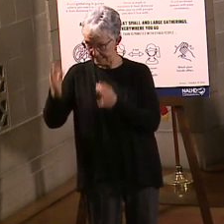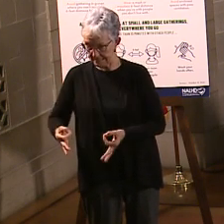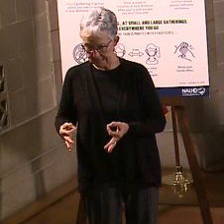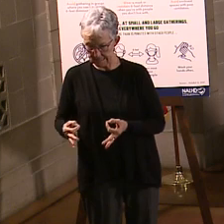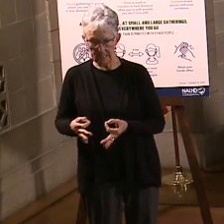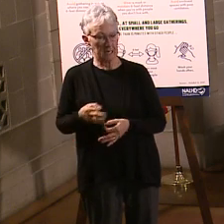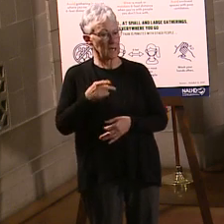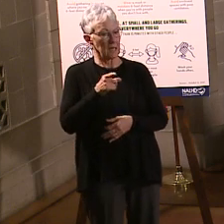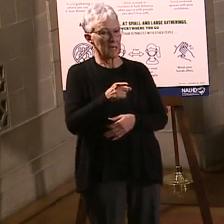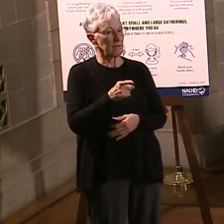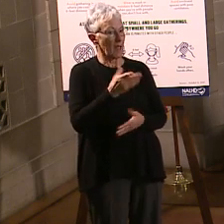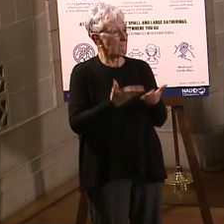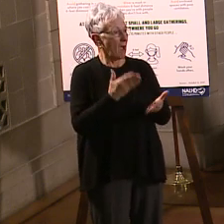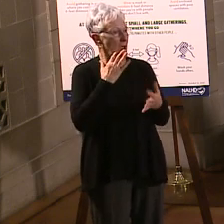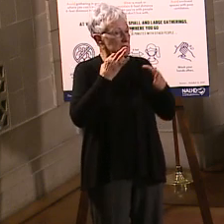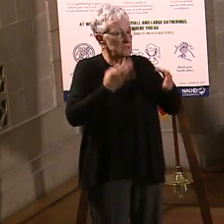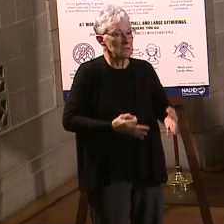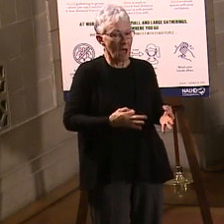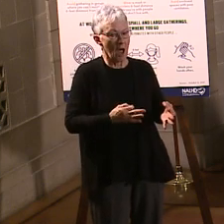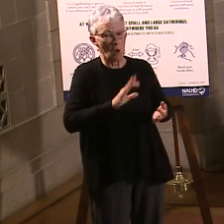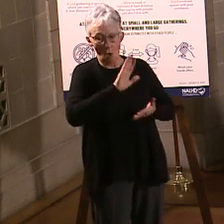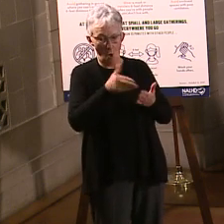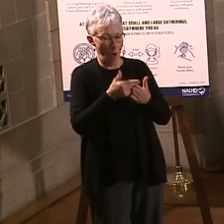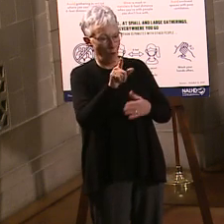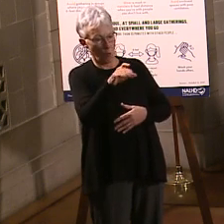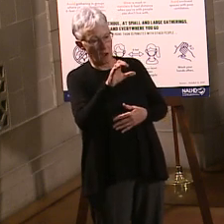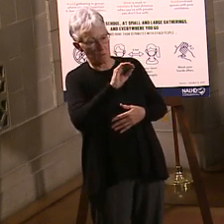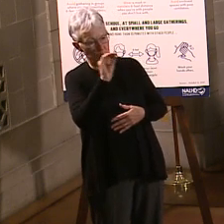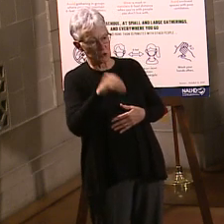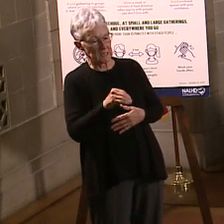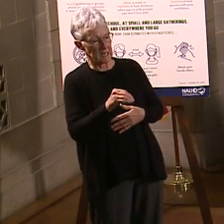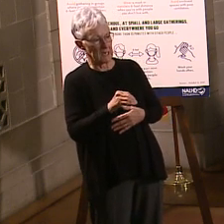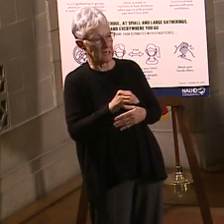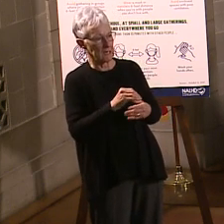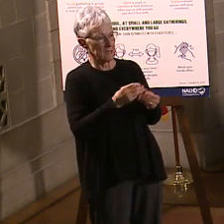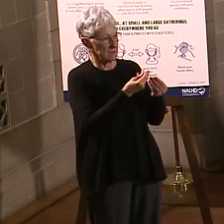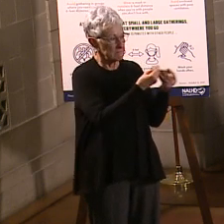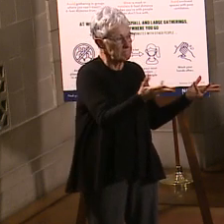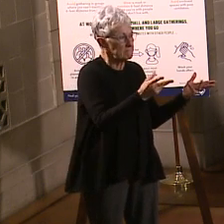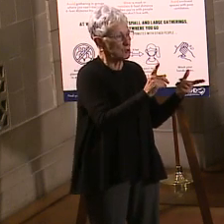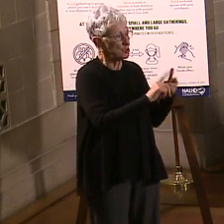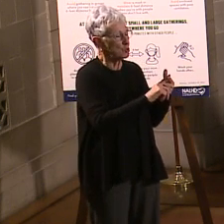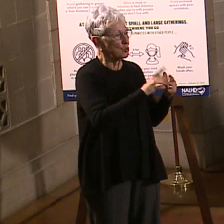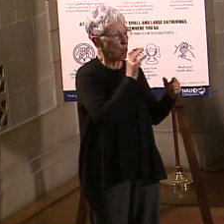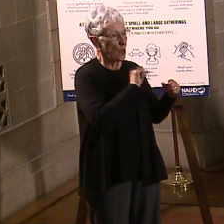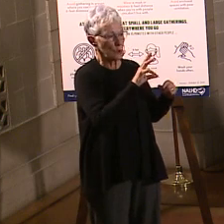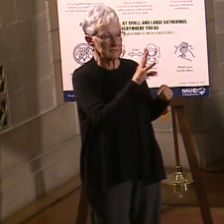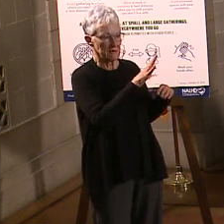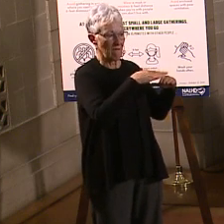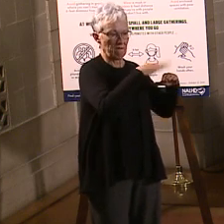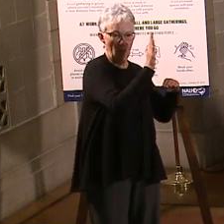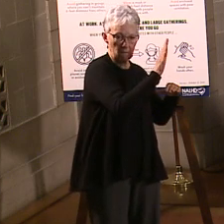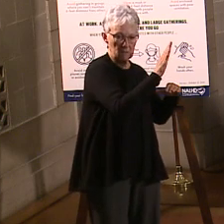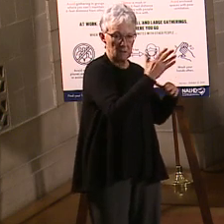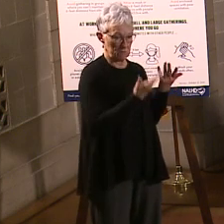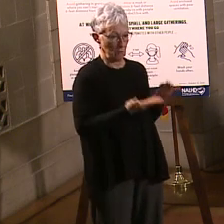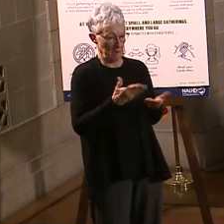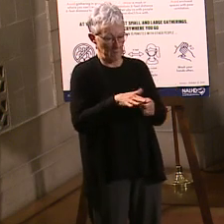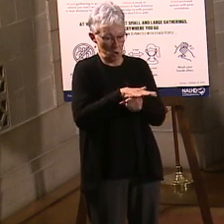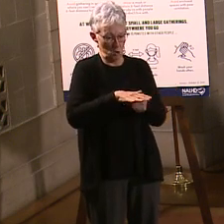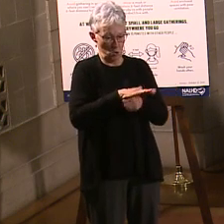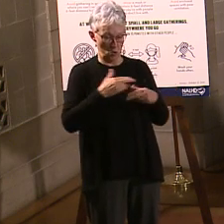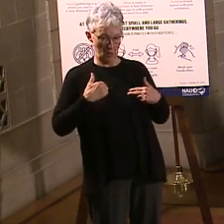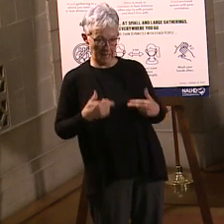100% is going to go to 65 years and older. We're giving them some flexibility if the local health directors feel the need for specific